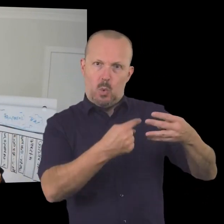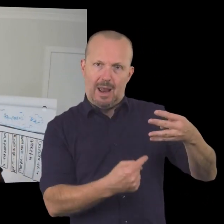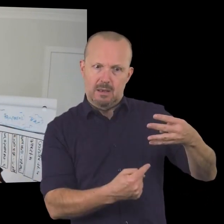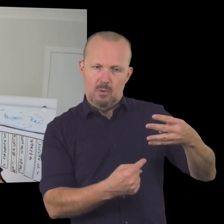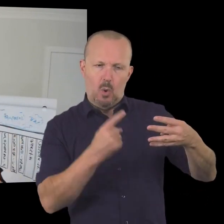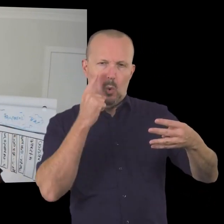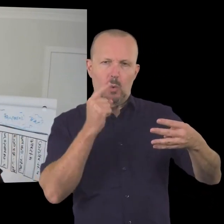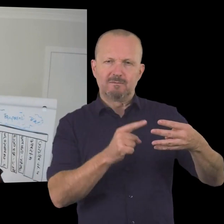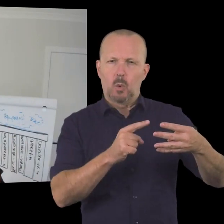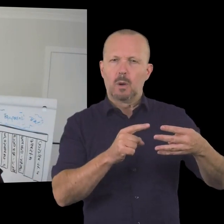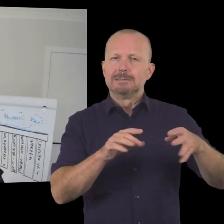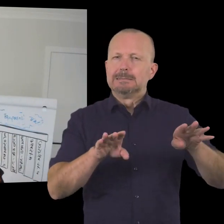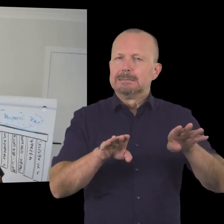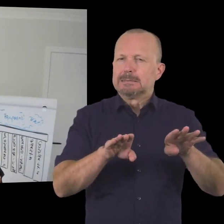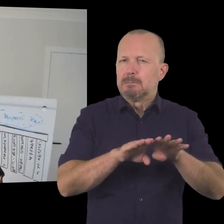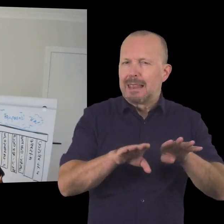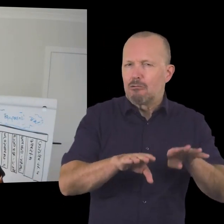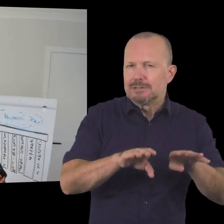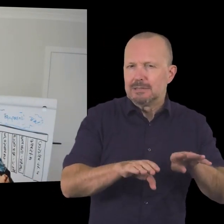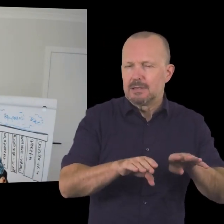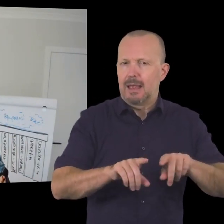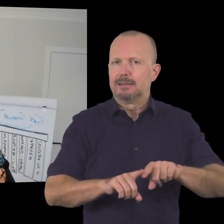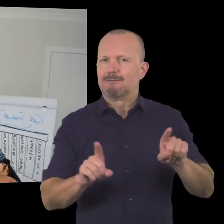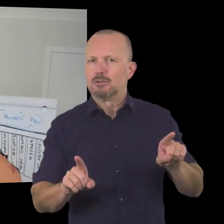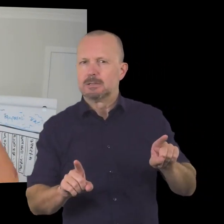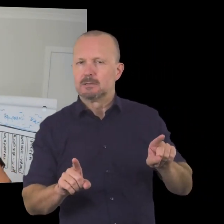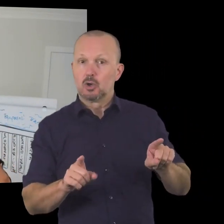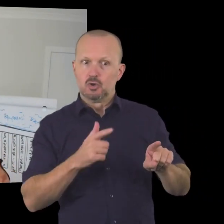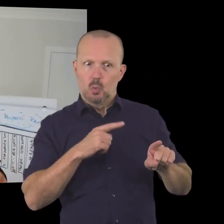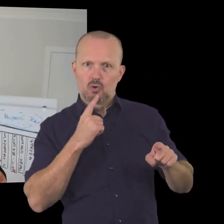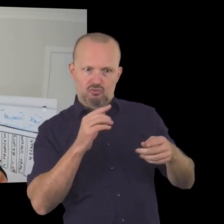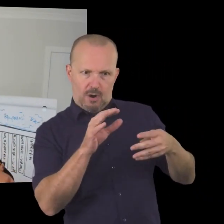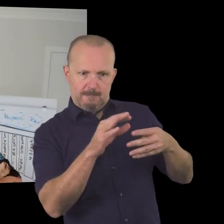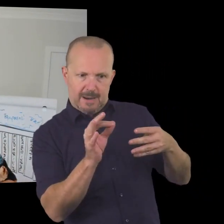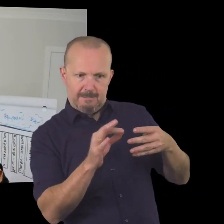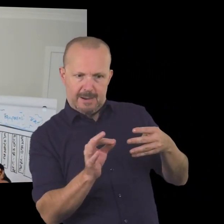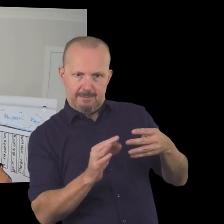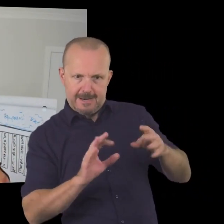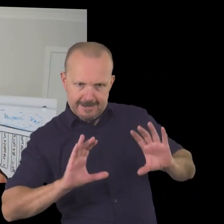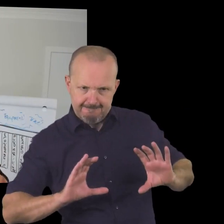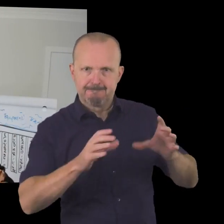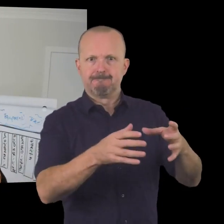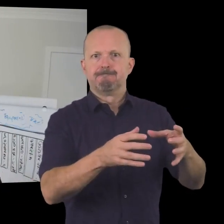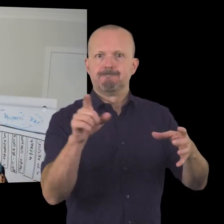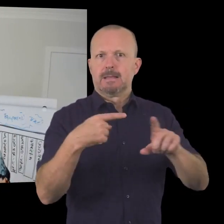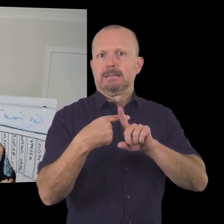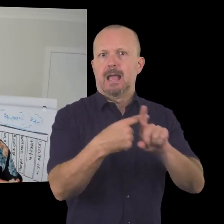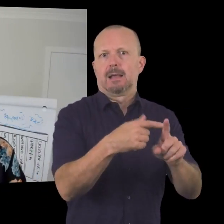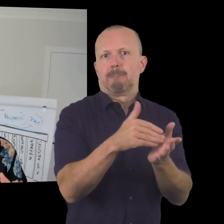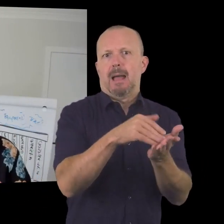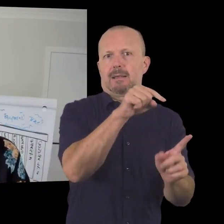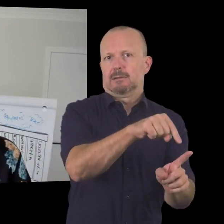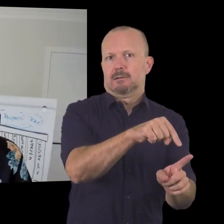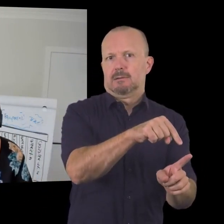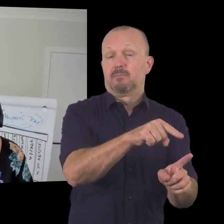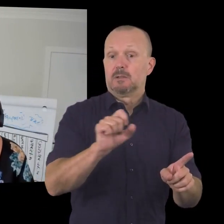for commonalities and similarities between them where are the connections because you're looking to be able to frame up a target market so